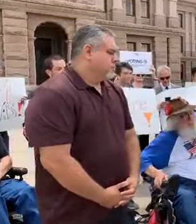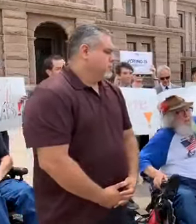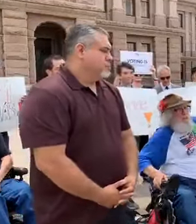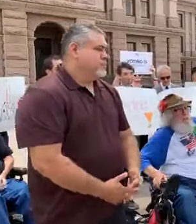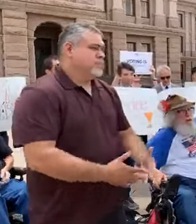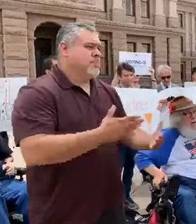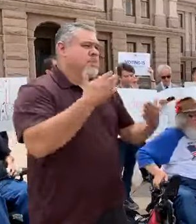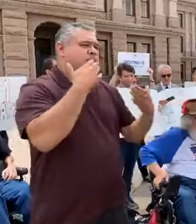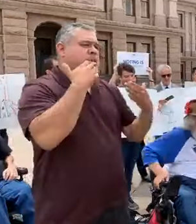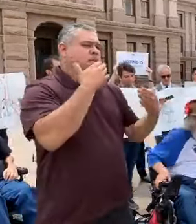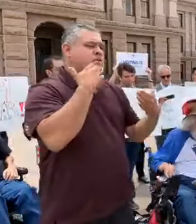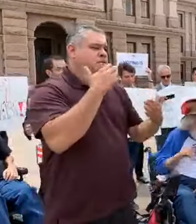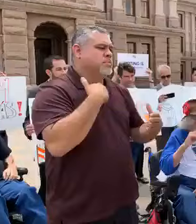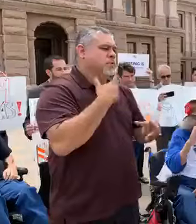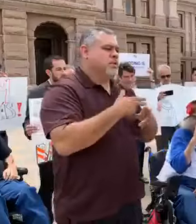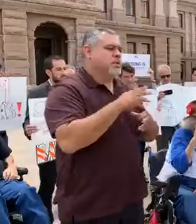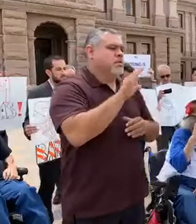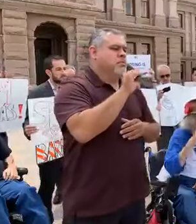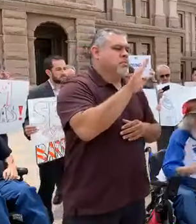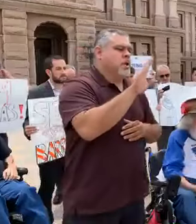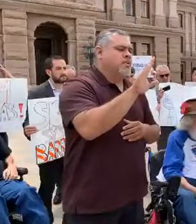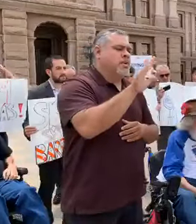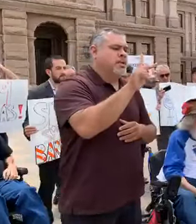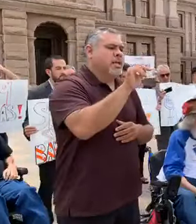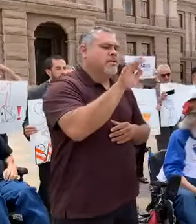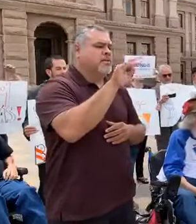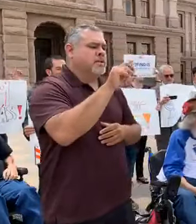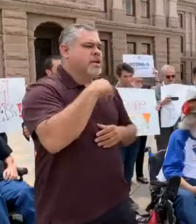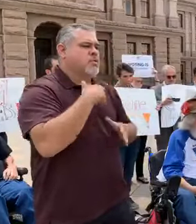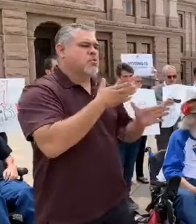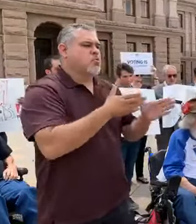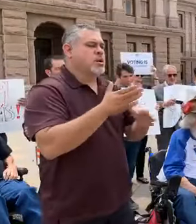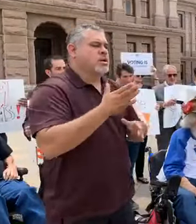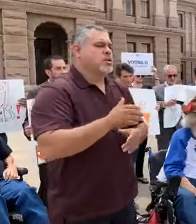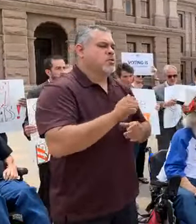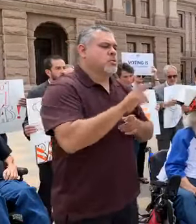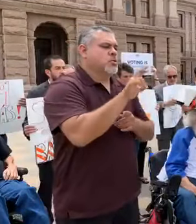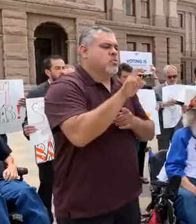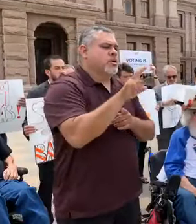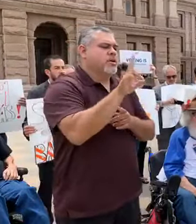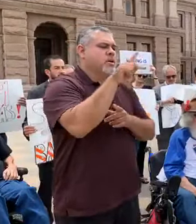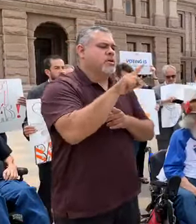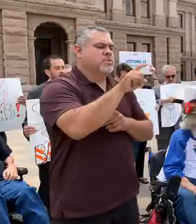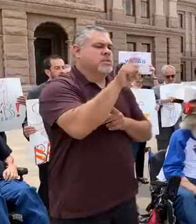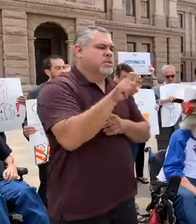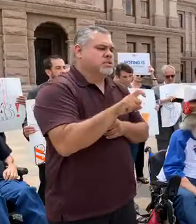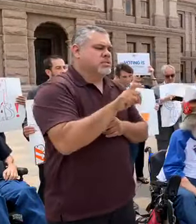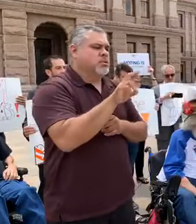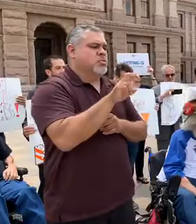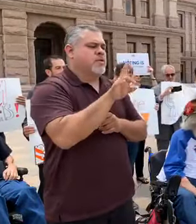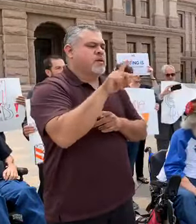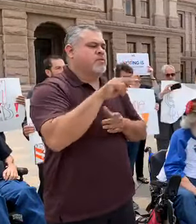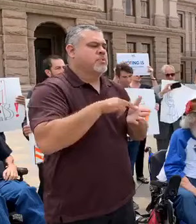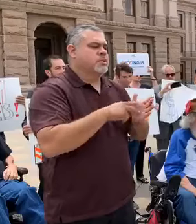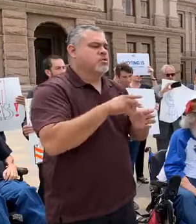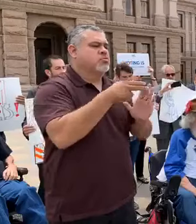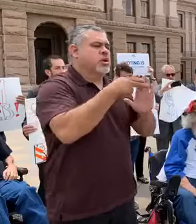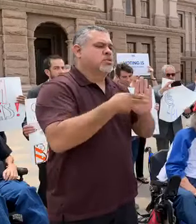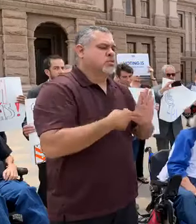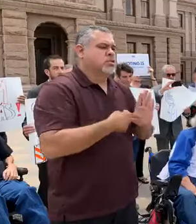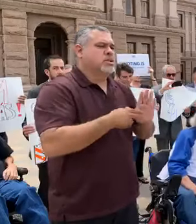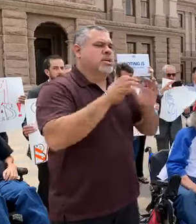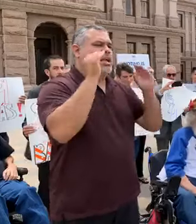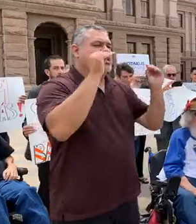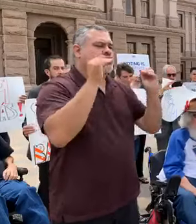Thank you. My name's Bof Kafka. I'm an organizer with Rev Up Texas. Rev Up stands for Register,